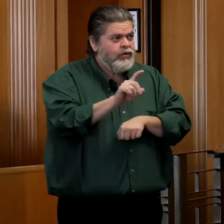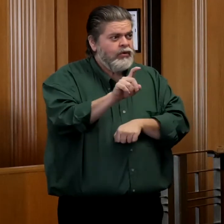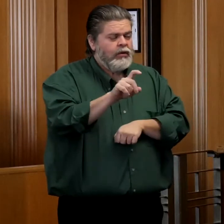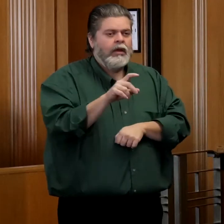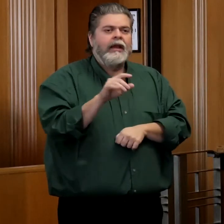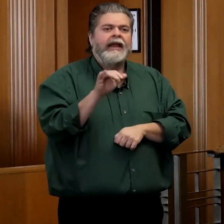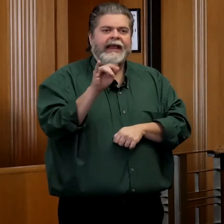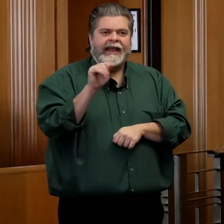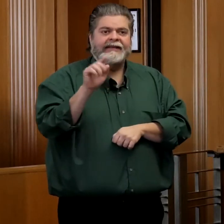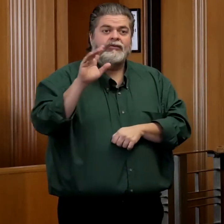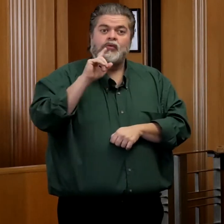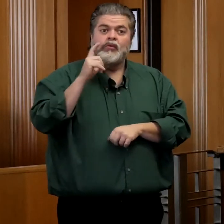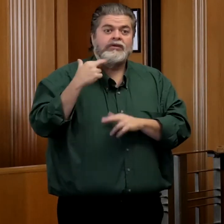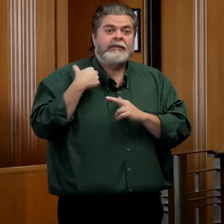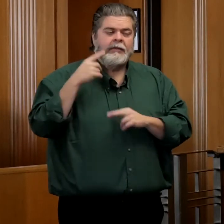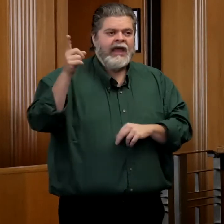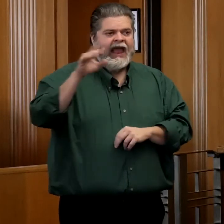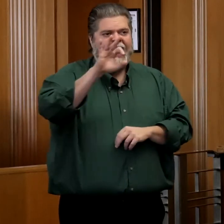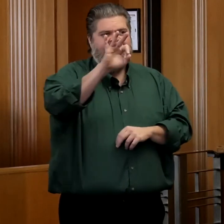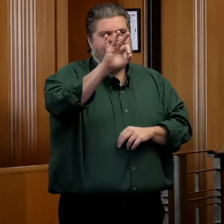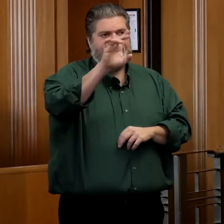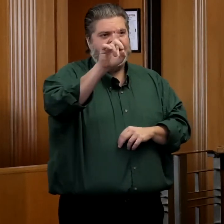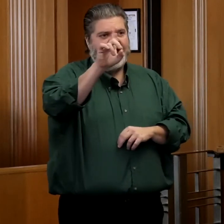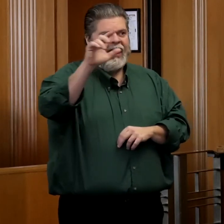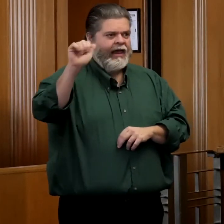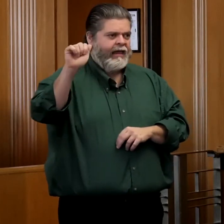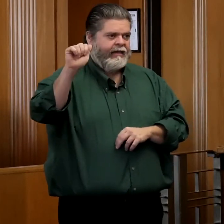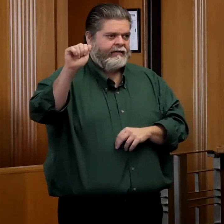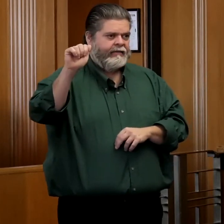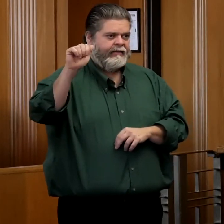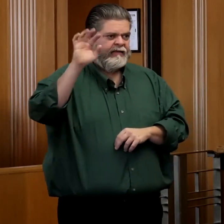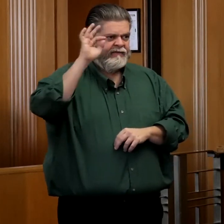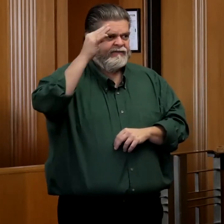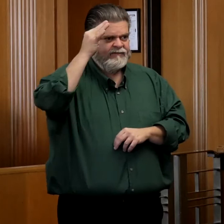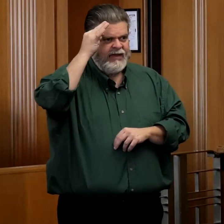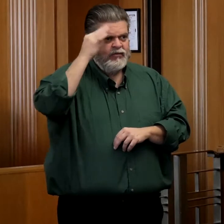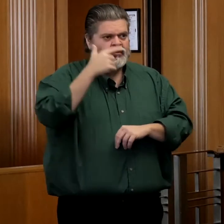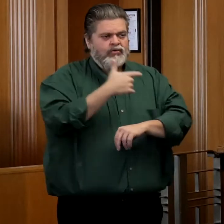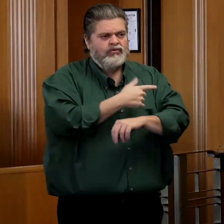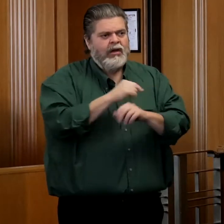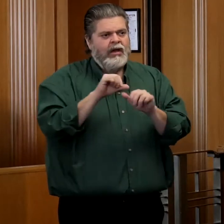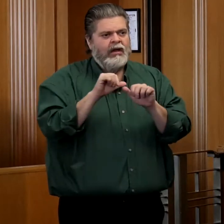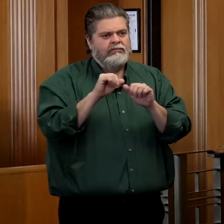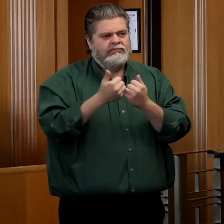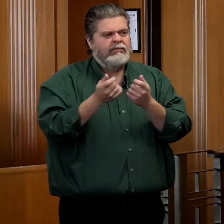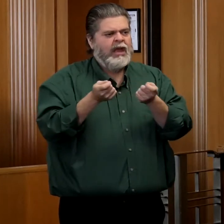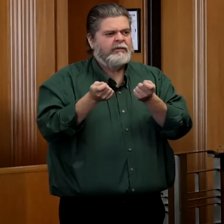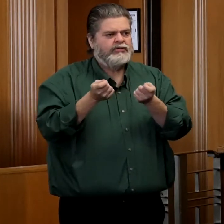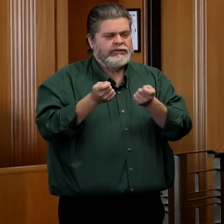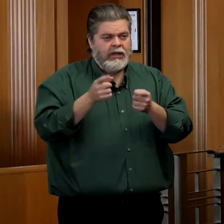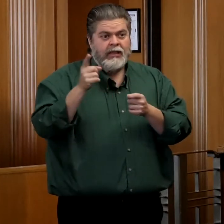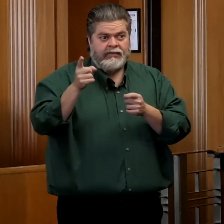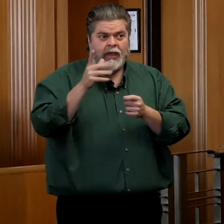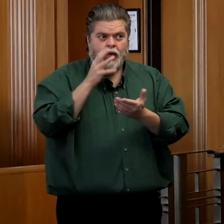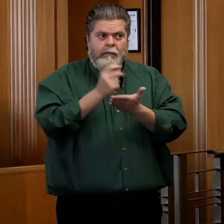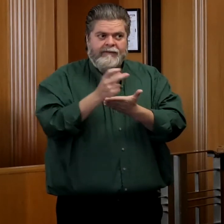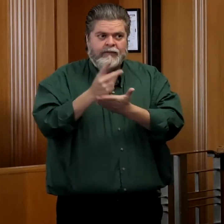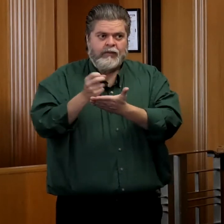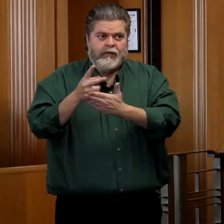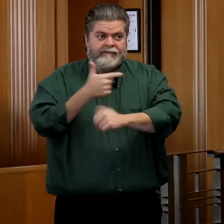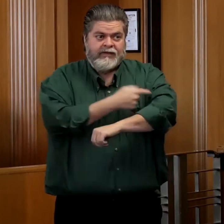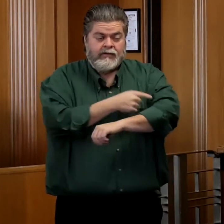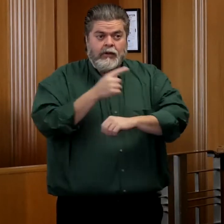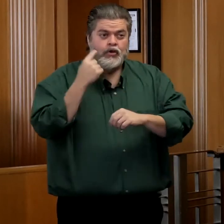really is the FDA that's in charge of that process of approving vaccines, especially for that emergency use authorization